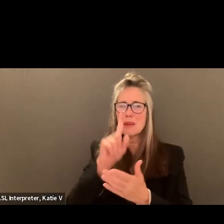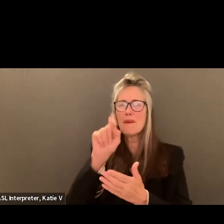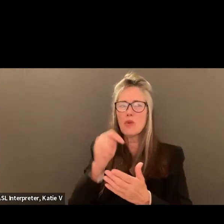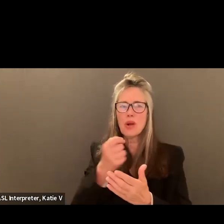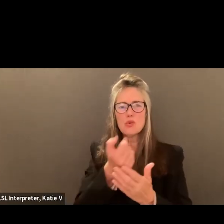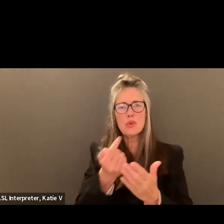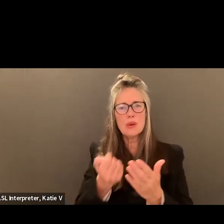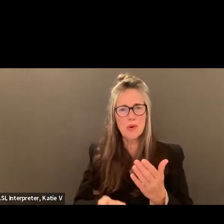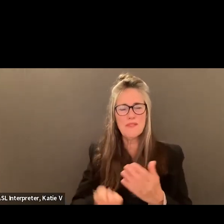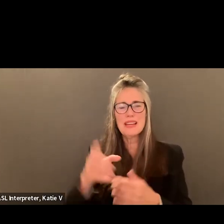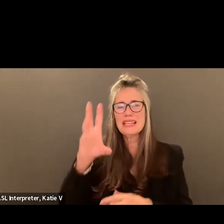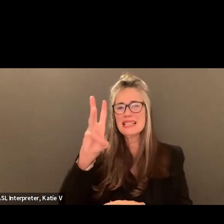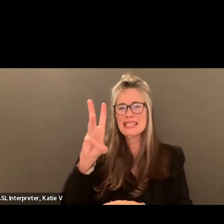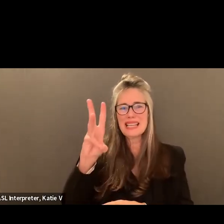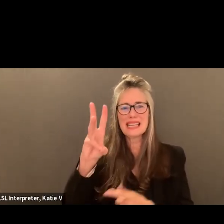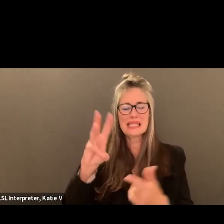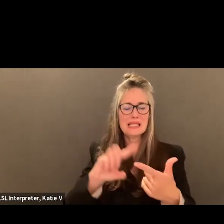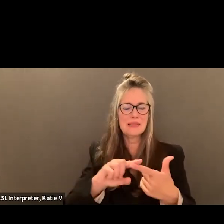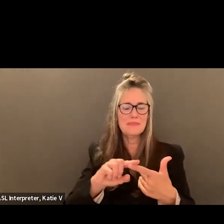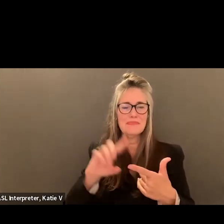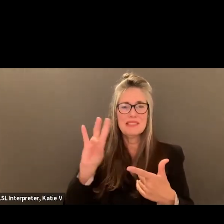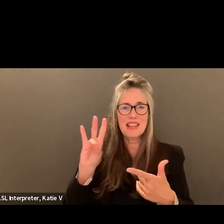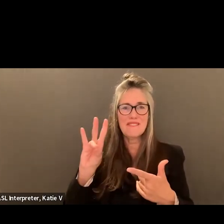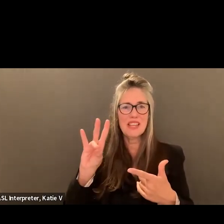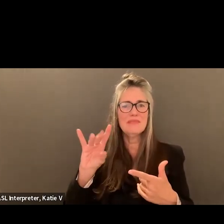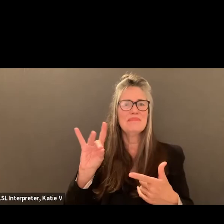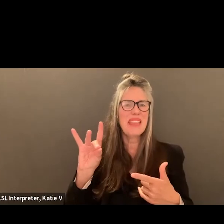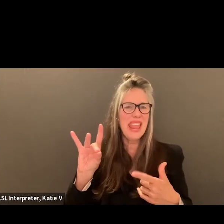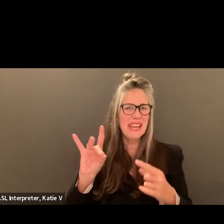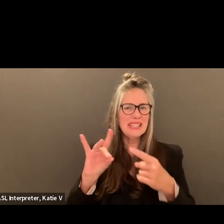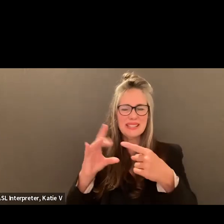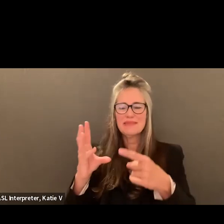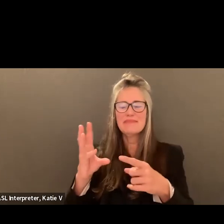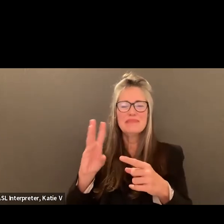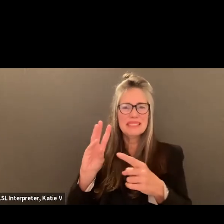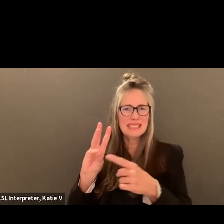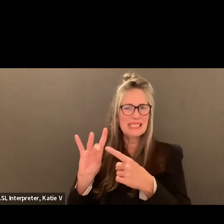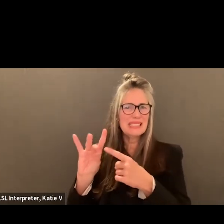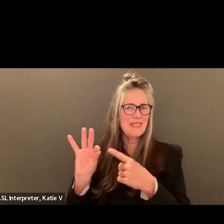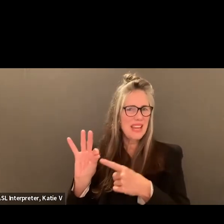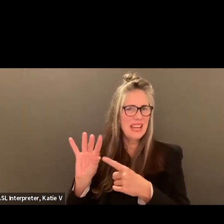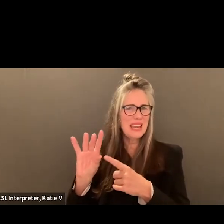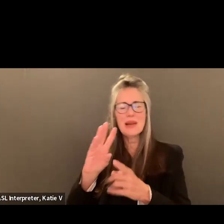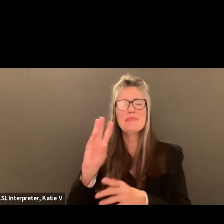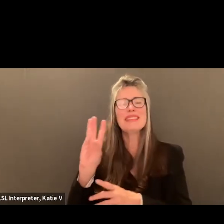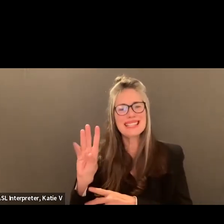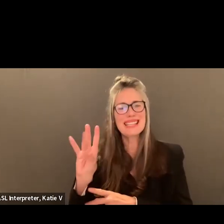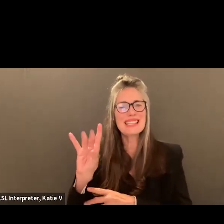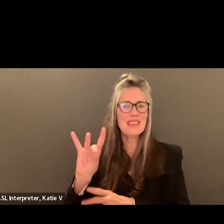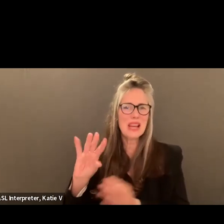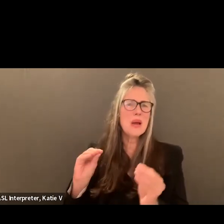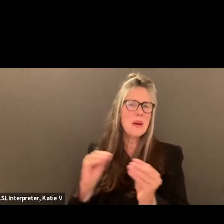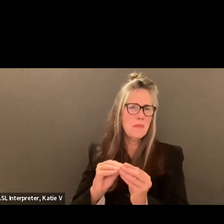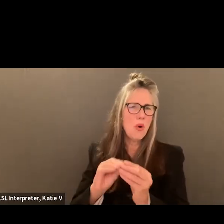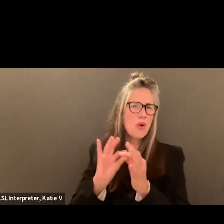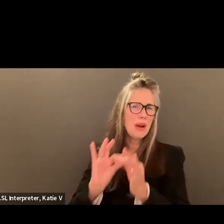questions like 6, 7 and 8. And those, to me, those are more for the interview than for the application. Because also I don't